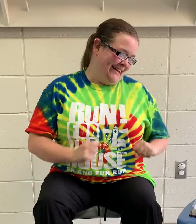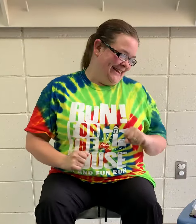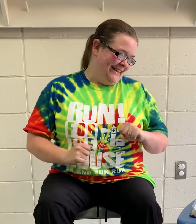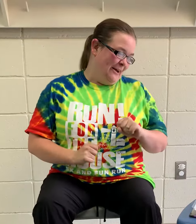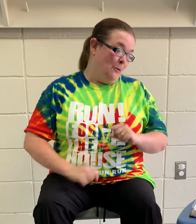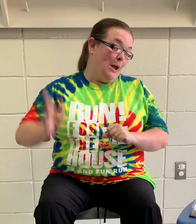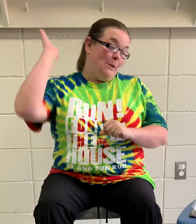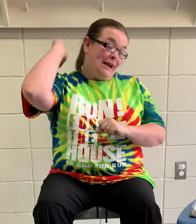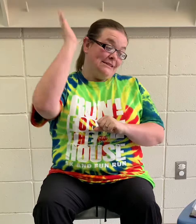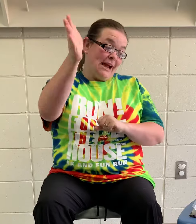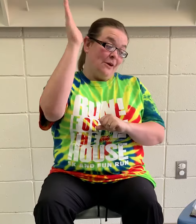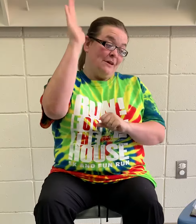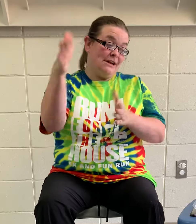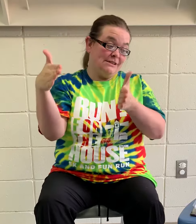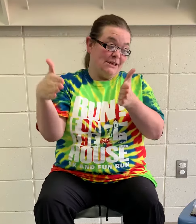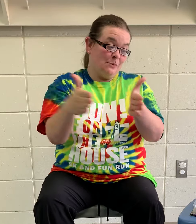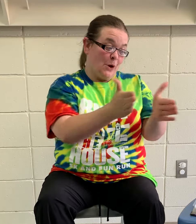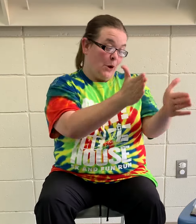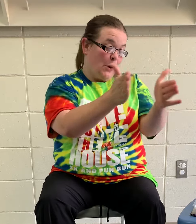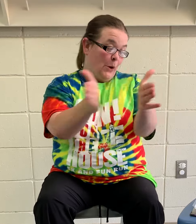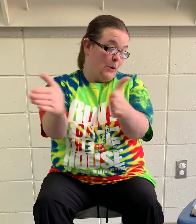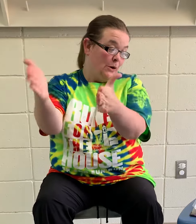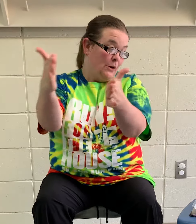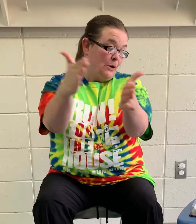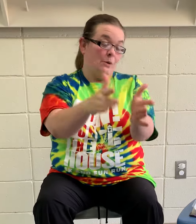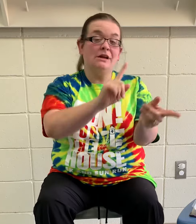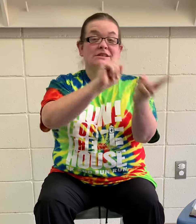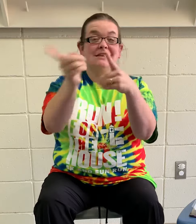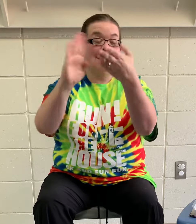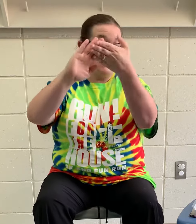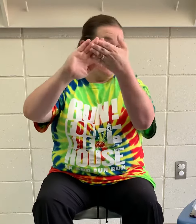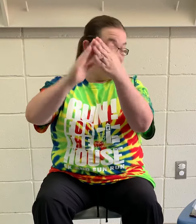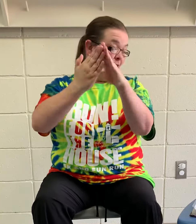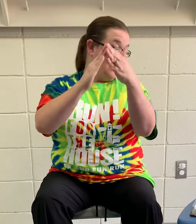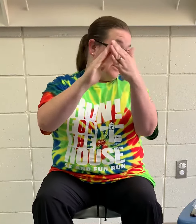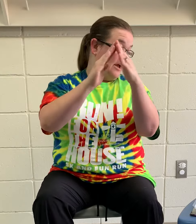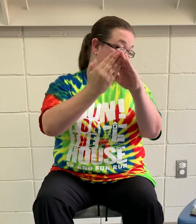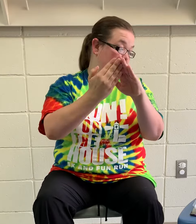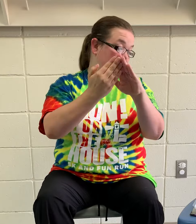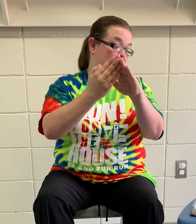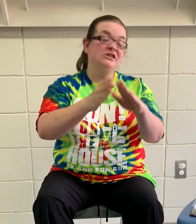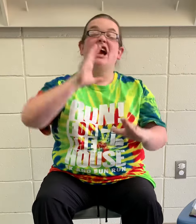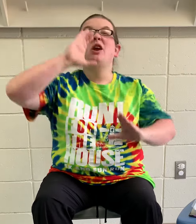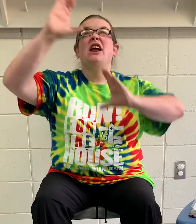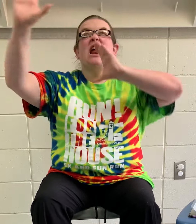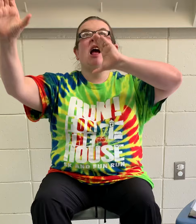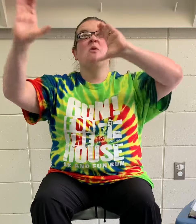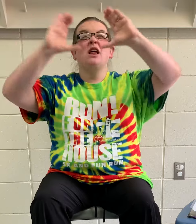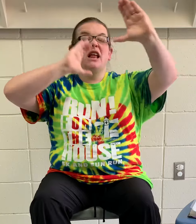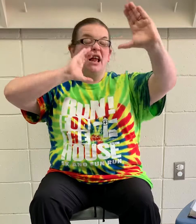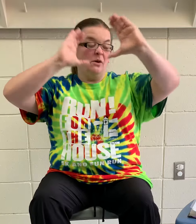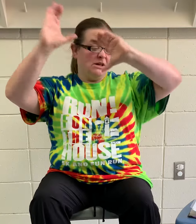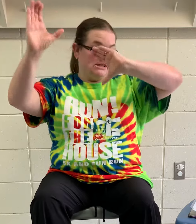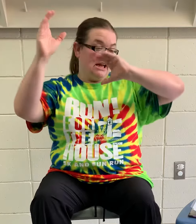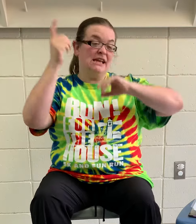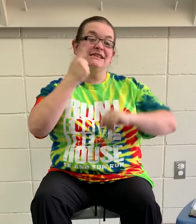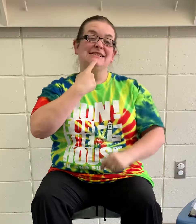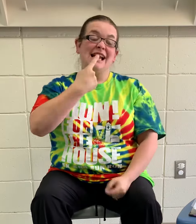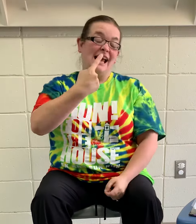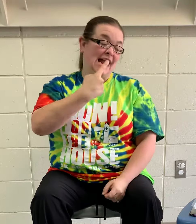Way, way in the sea, whoa, Jonah went to dinner up. He shouted out what he was sent to say.